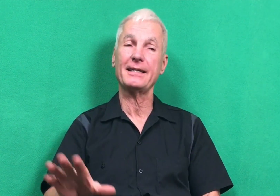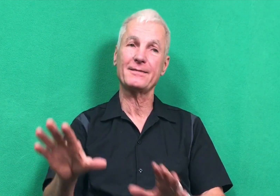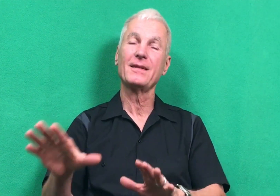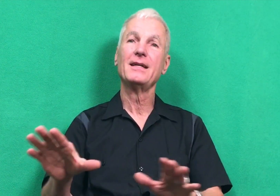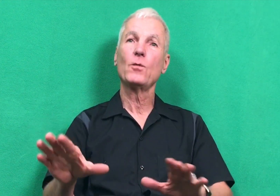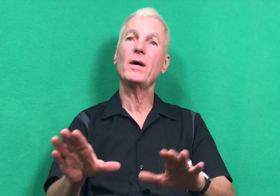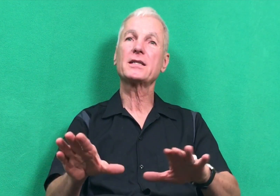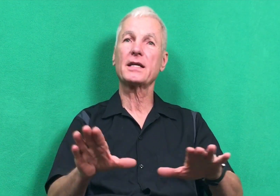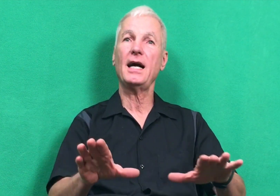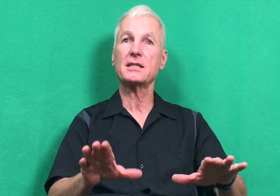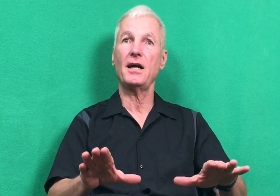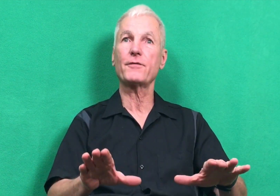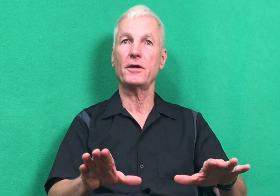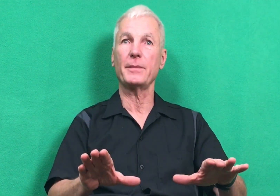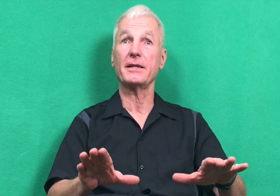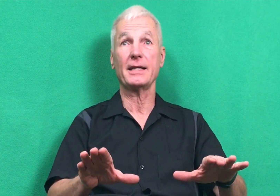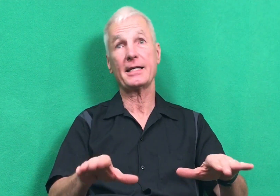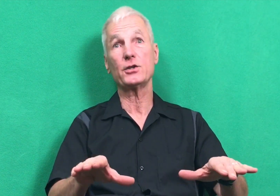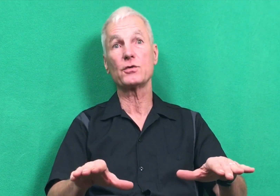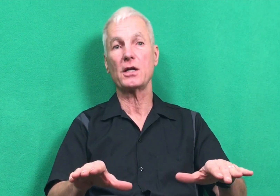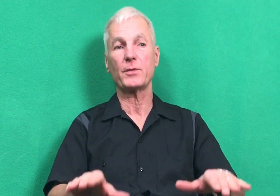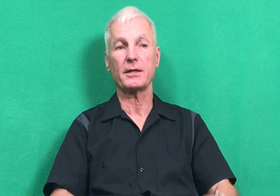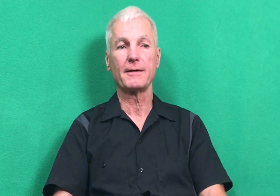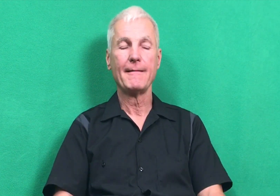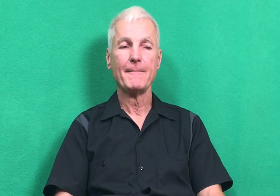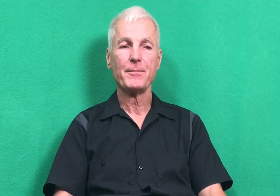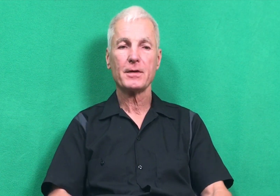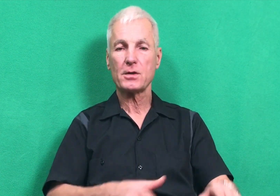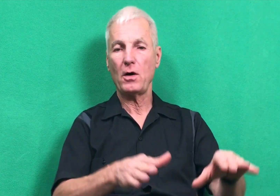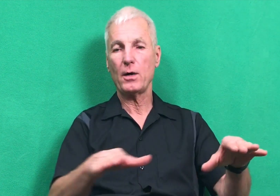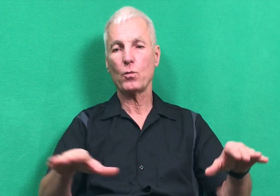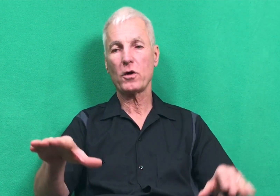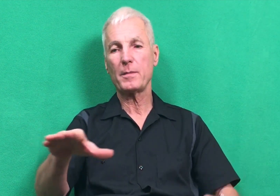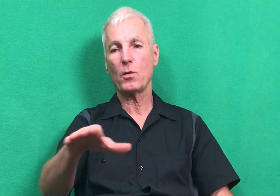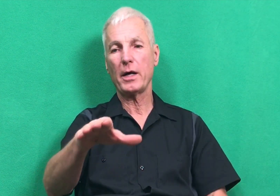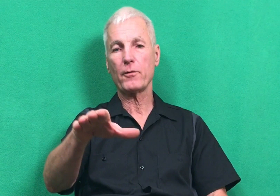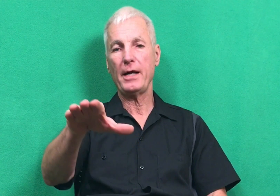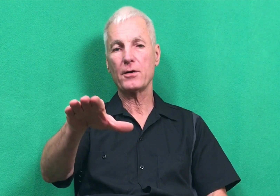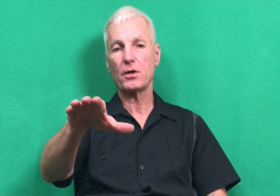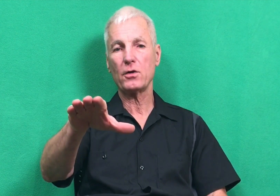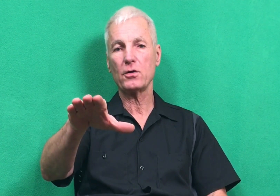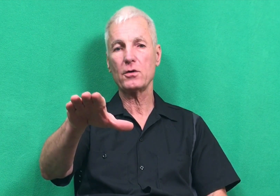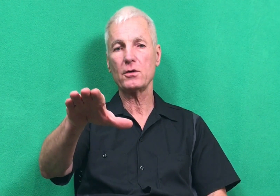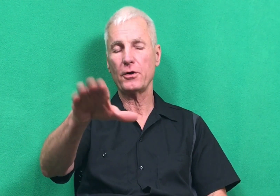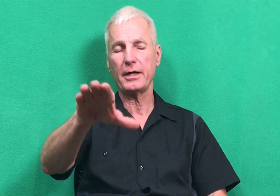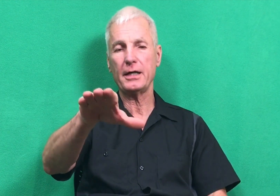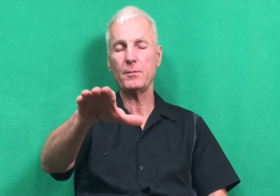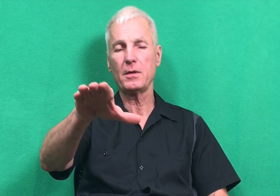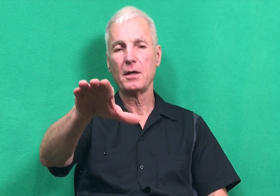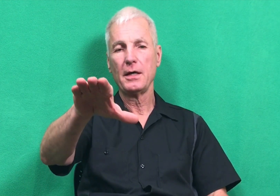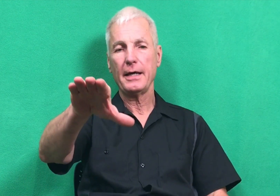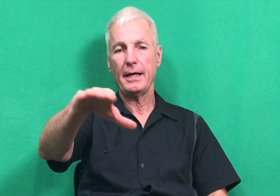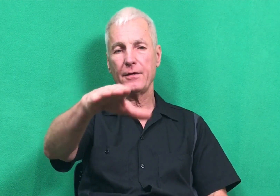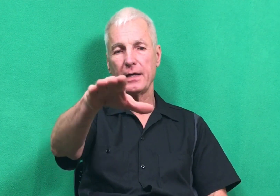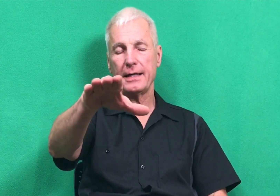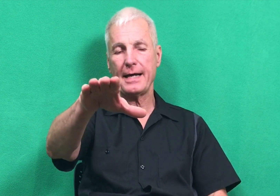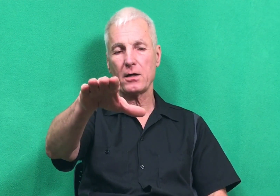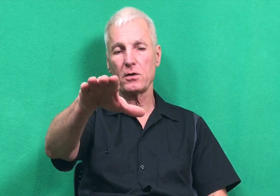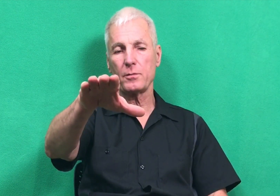wait until the guy's not in front of me. Then I can do something. So, I worked my way around her or him and then get down a little